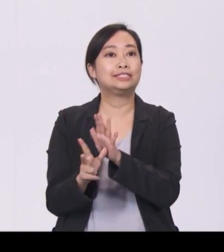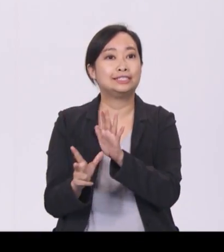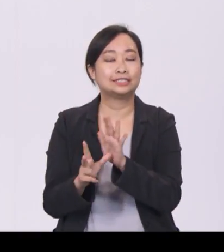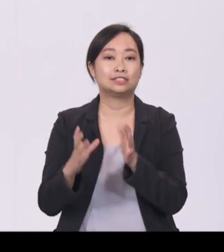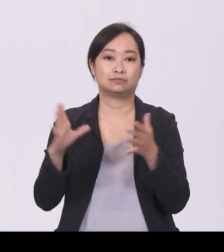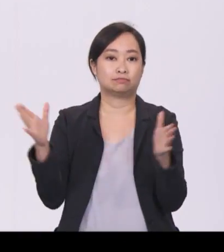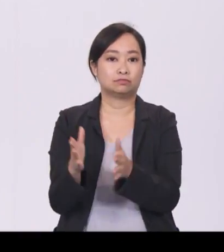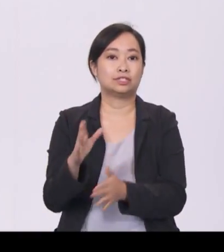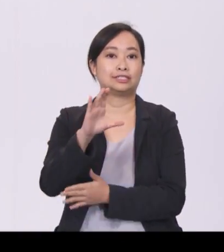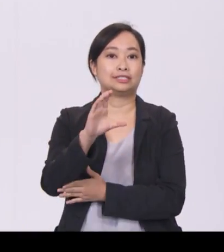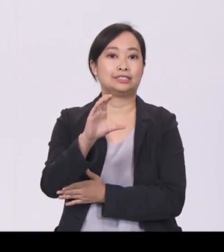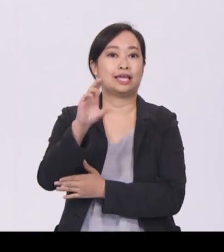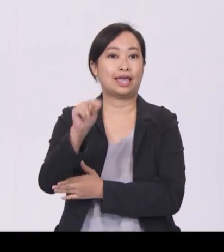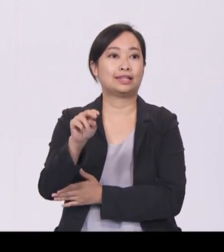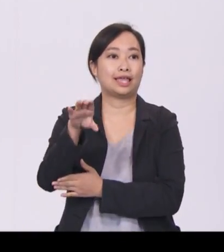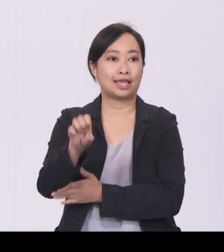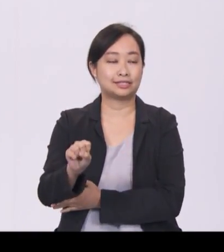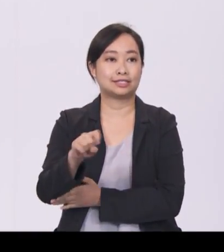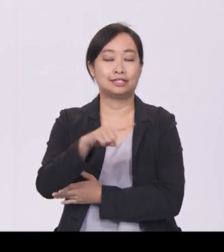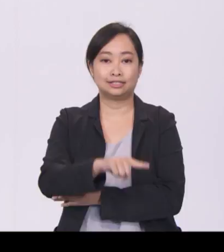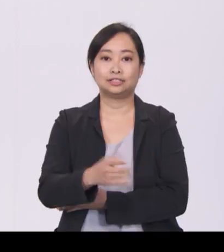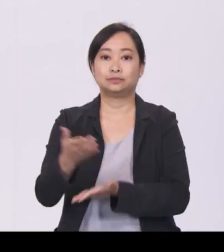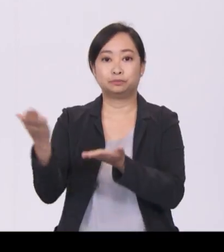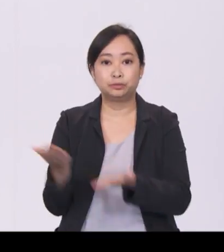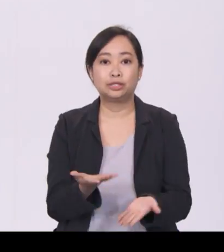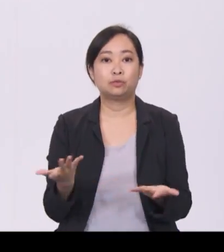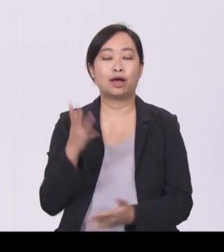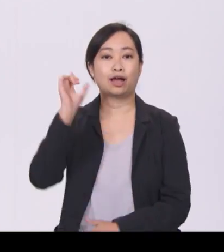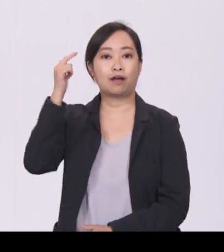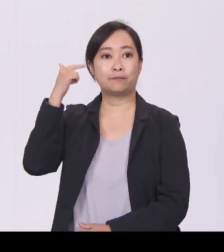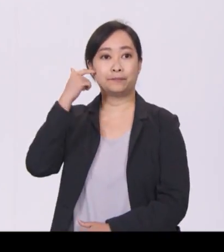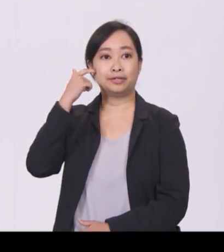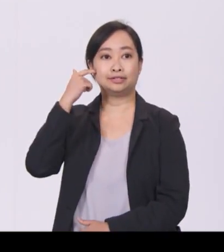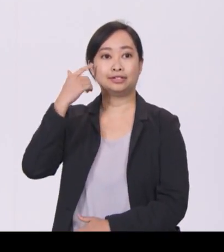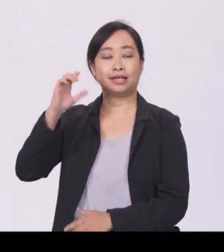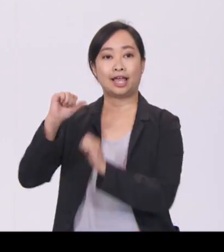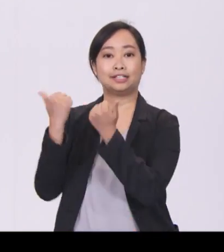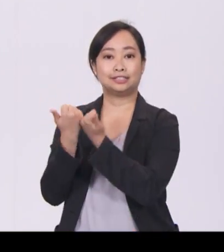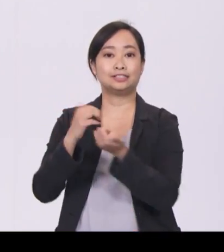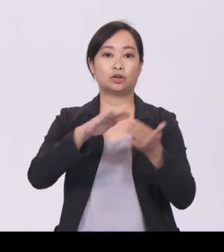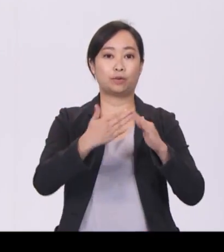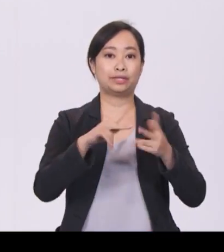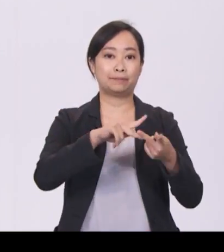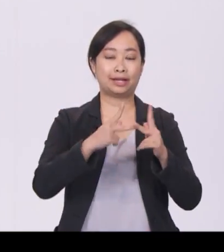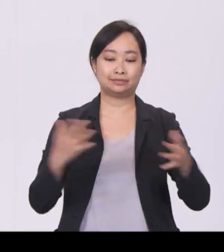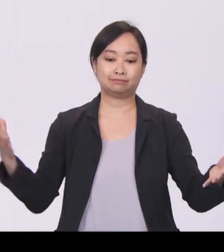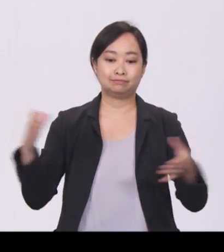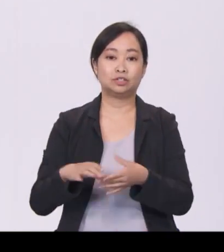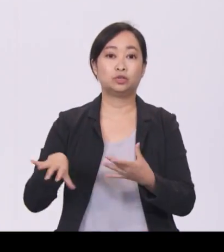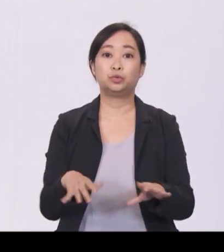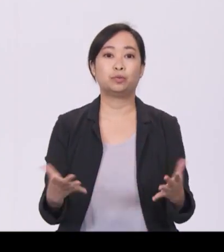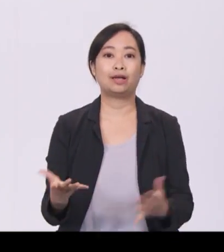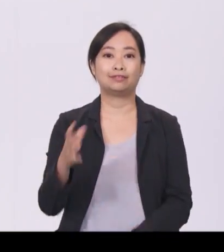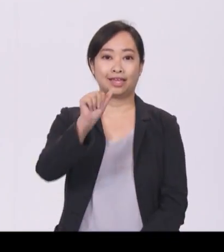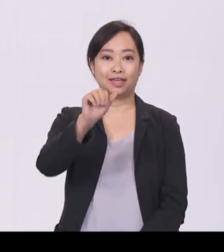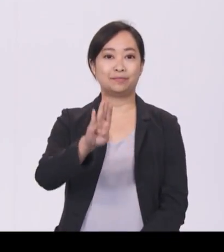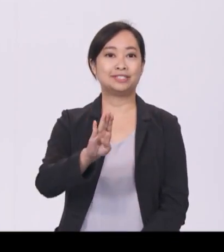CNS brings together government agencies and community partners to do A, B, C. A is for active